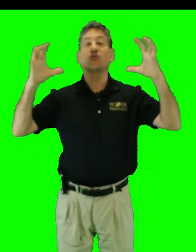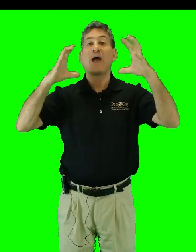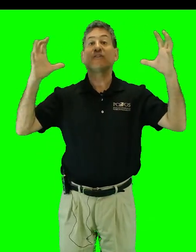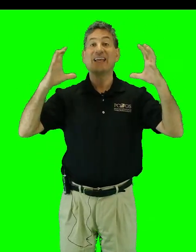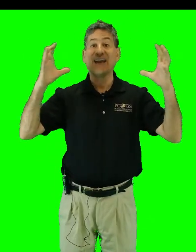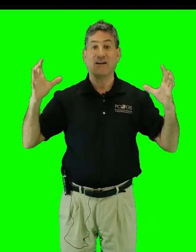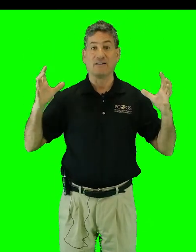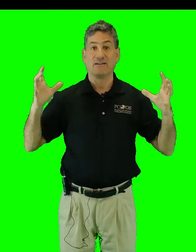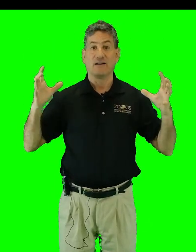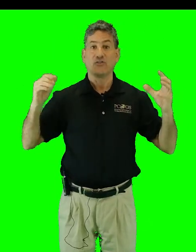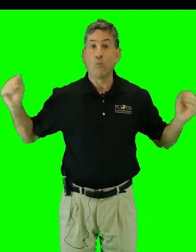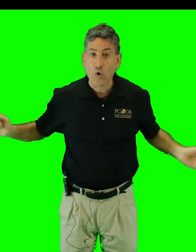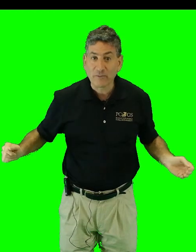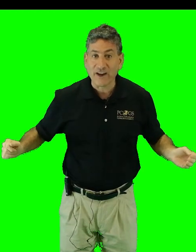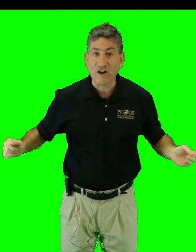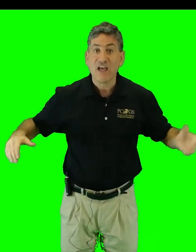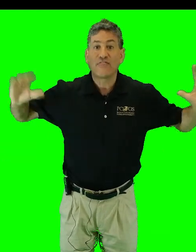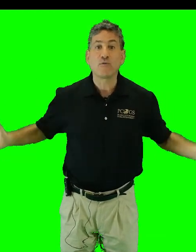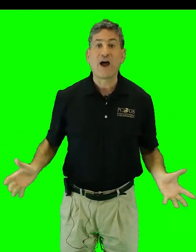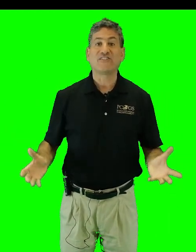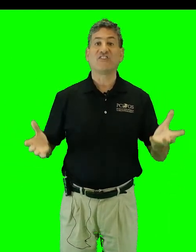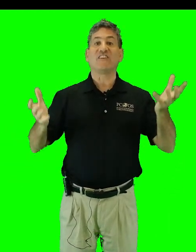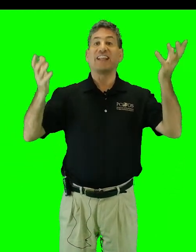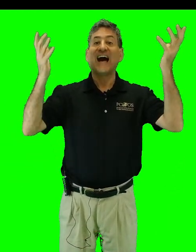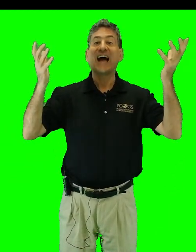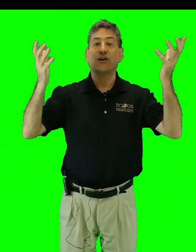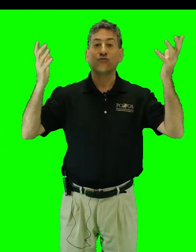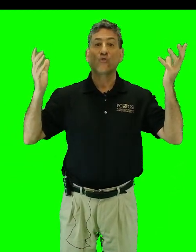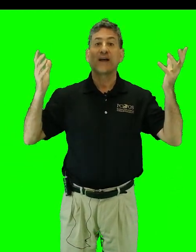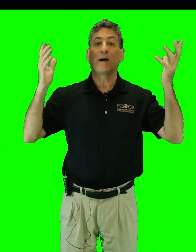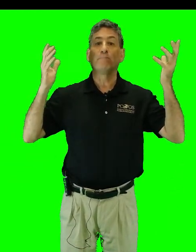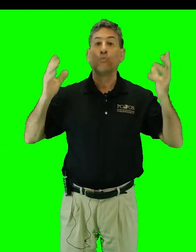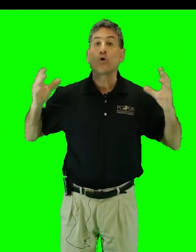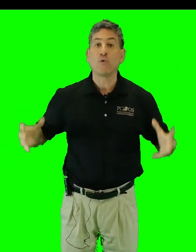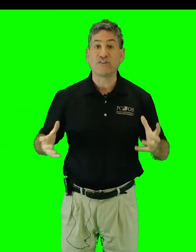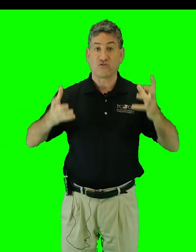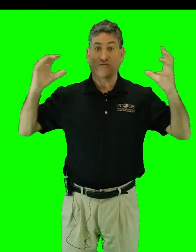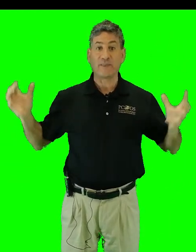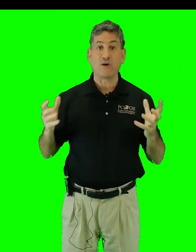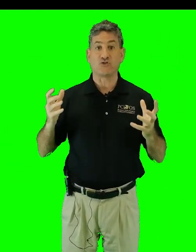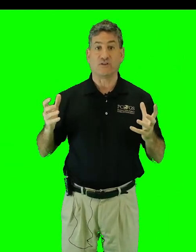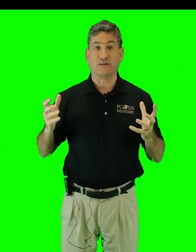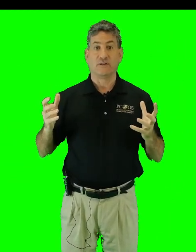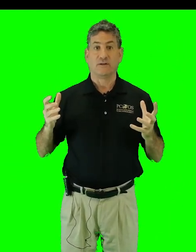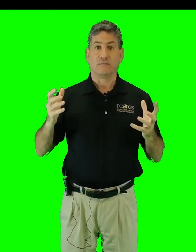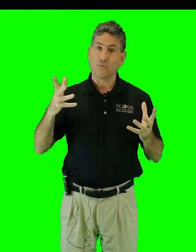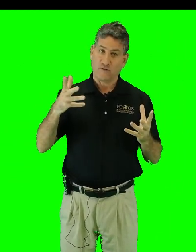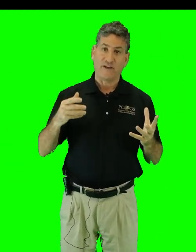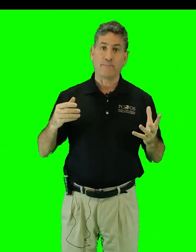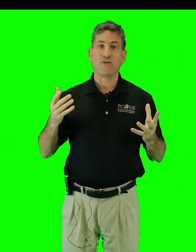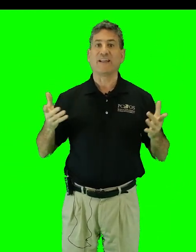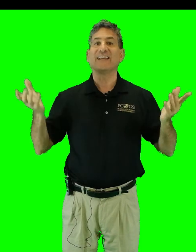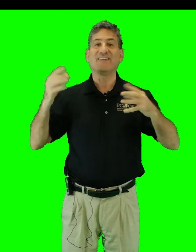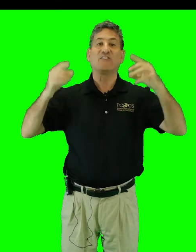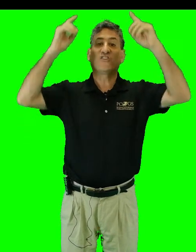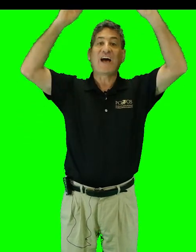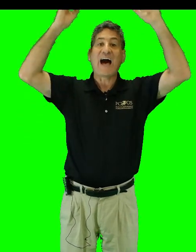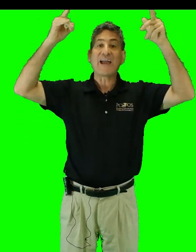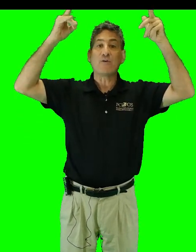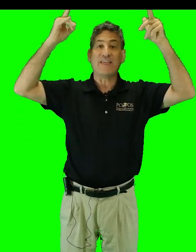surrounding air. The warmed air then rises even higher, drawing up more moisture from the ocean. More vapor then condenses higher in